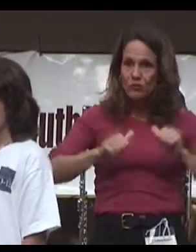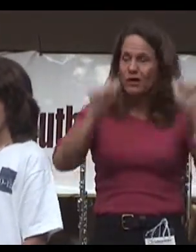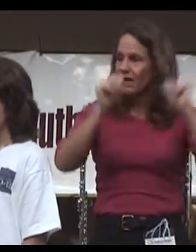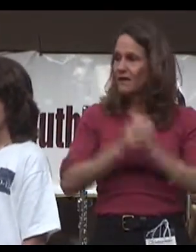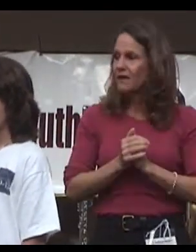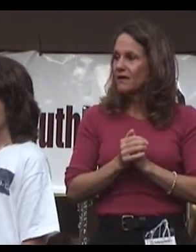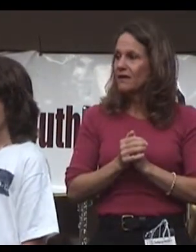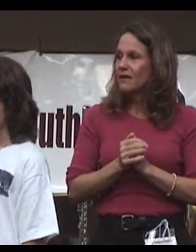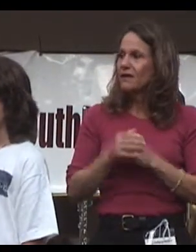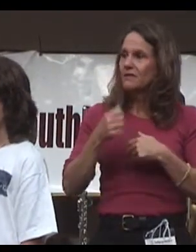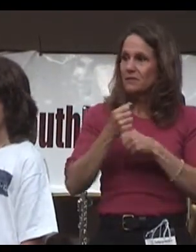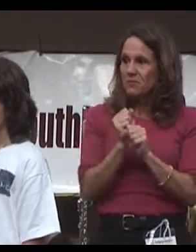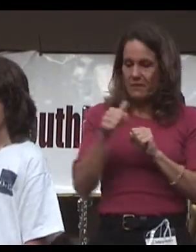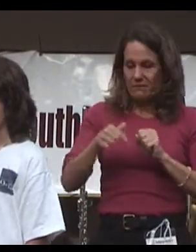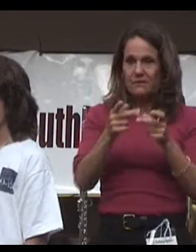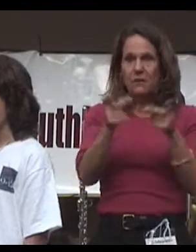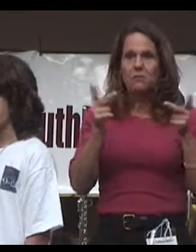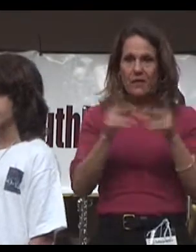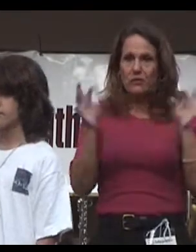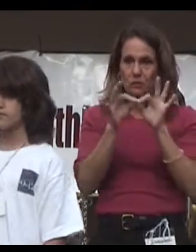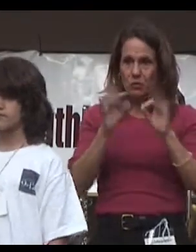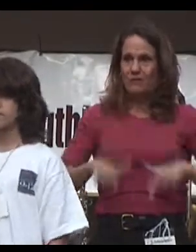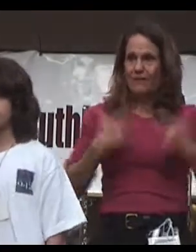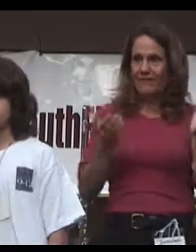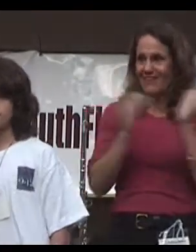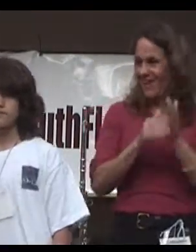To make it a place worth living in.